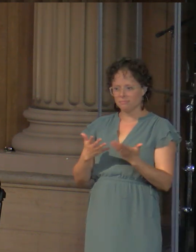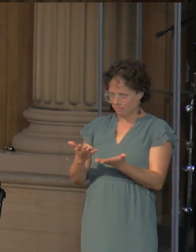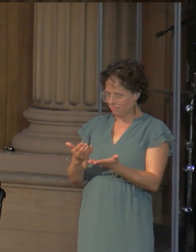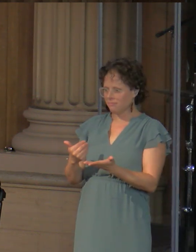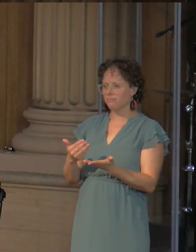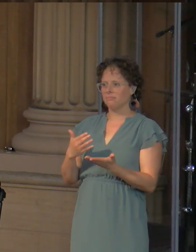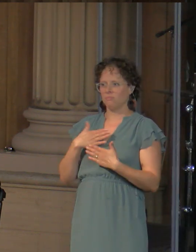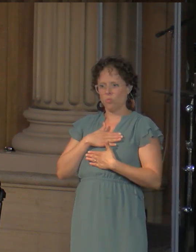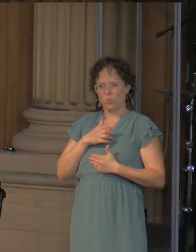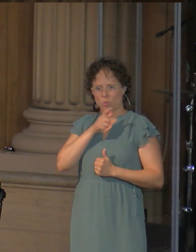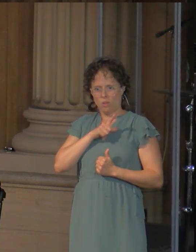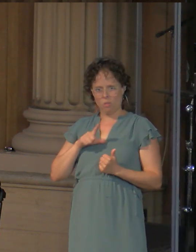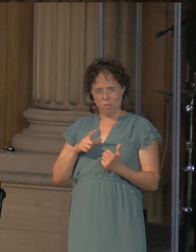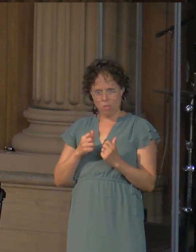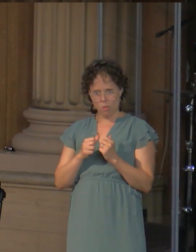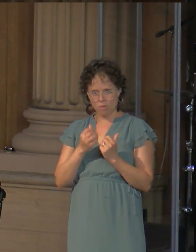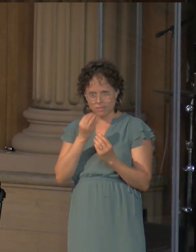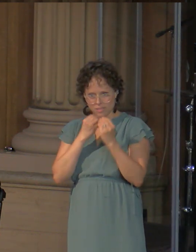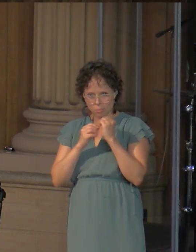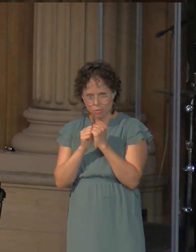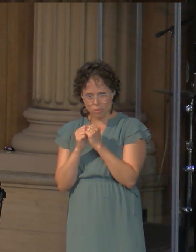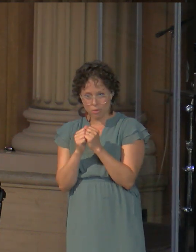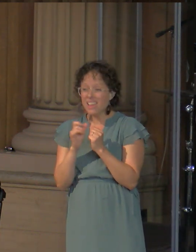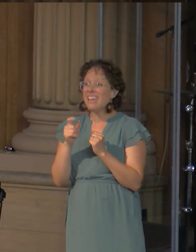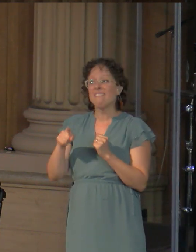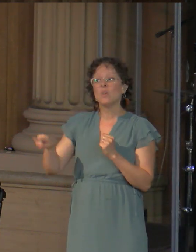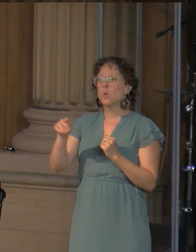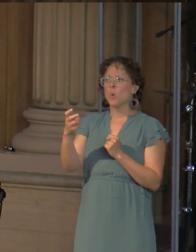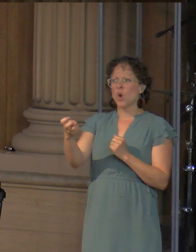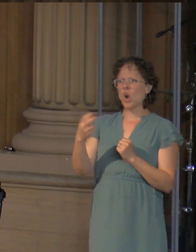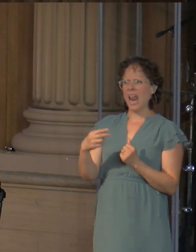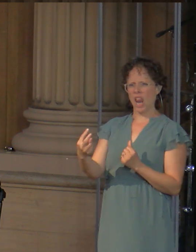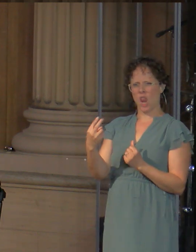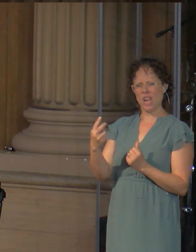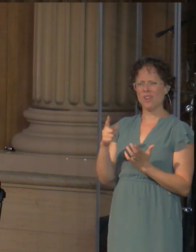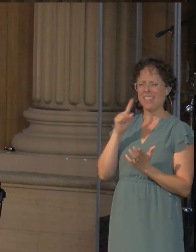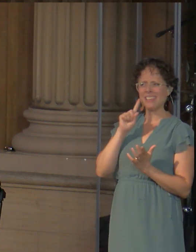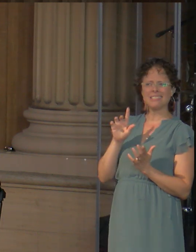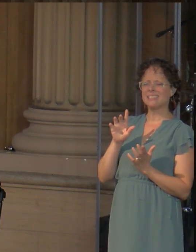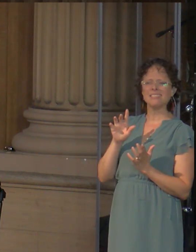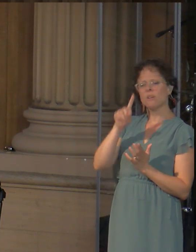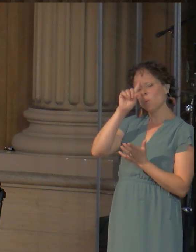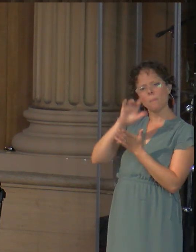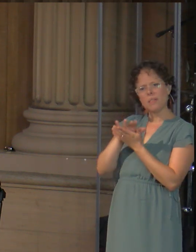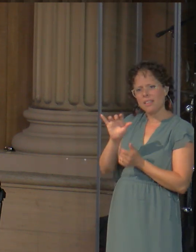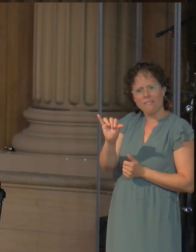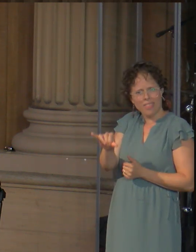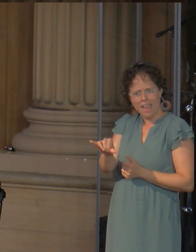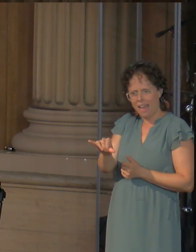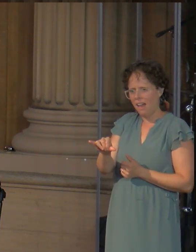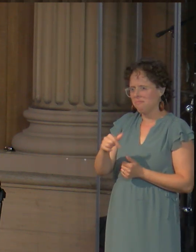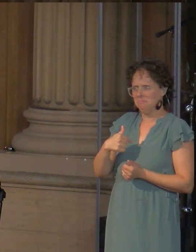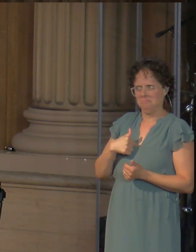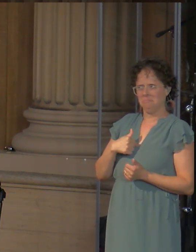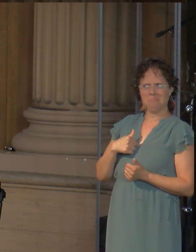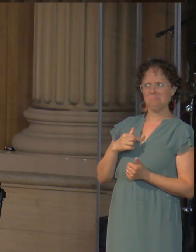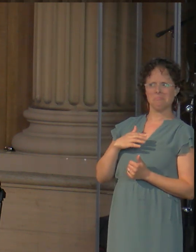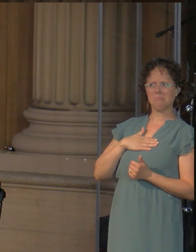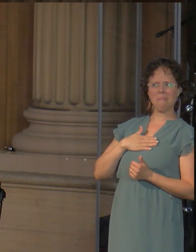But if you're here today and you don't yet believe those things, you don't believe that Jesus did those things or haven't confessed your known sins, we would encourage you not to take this supper